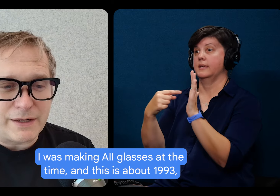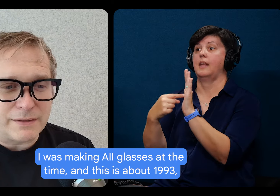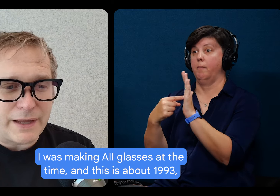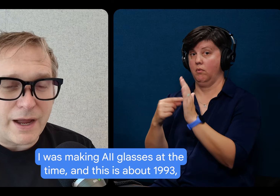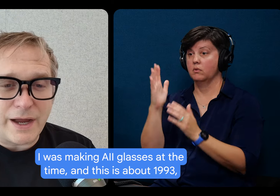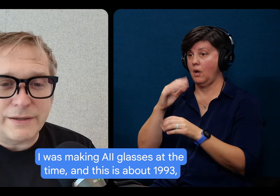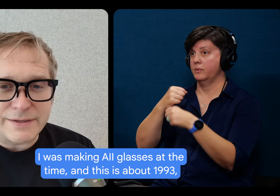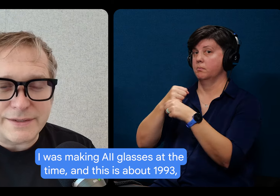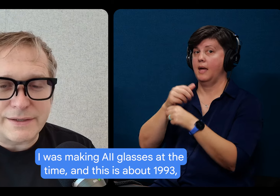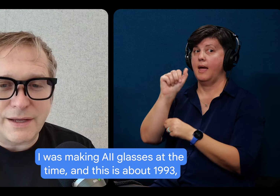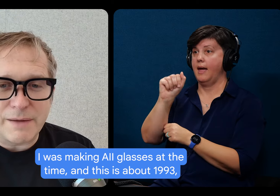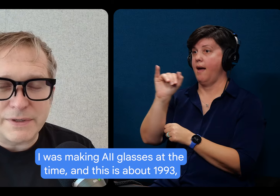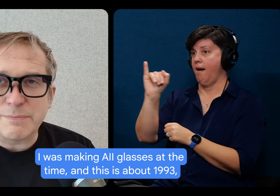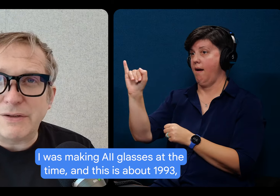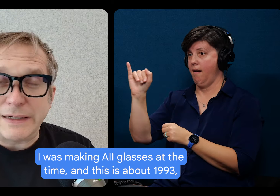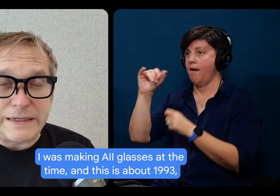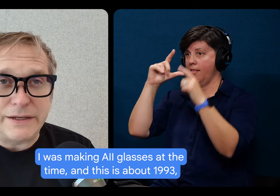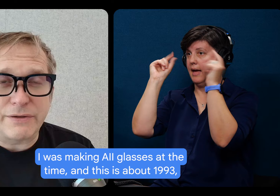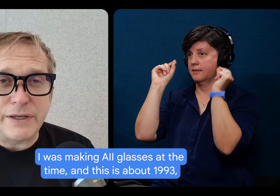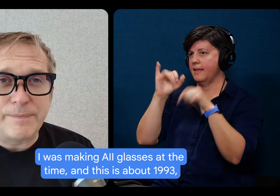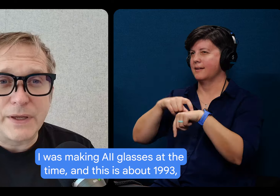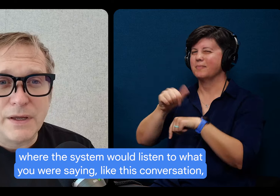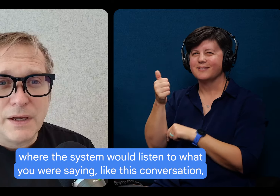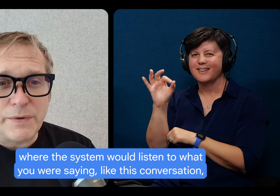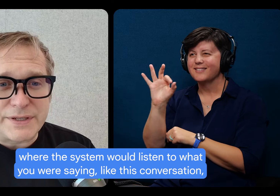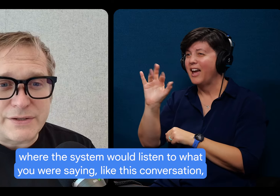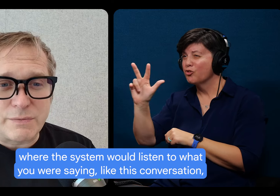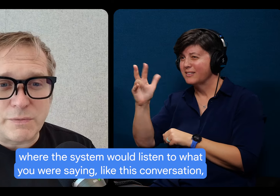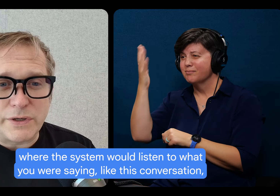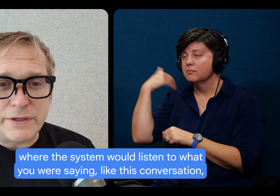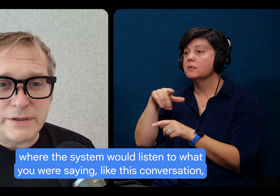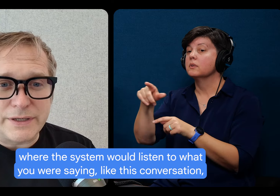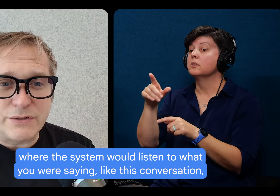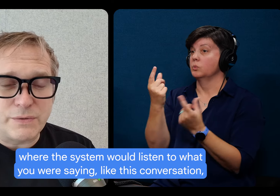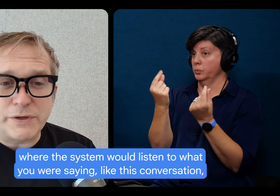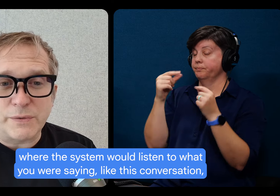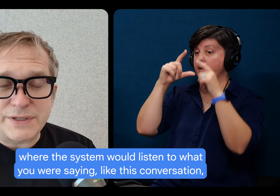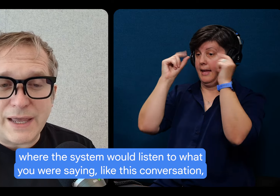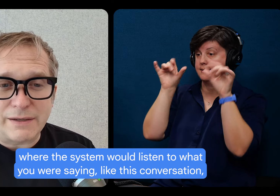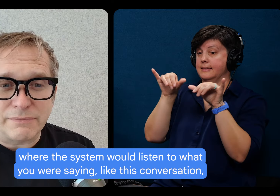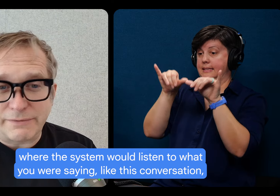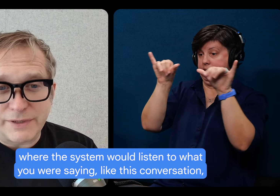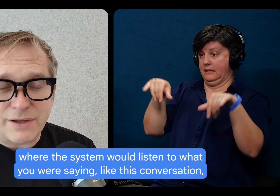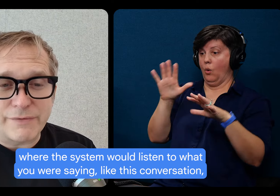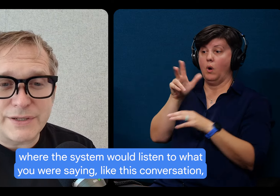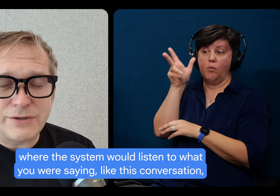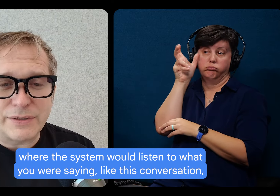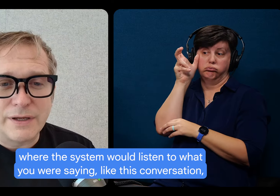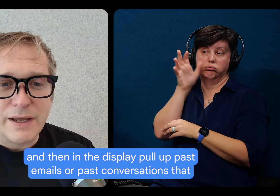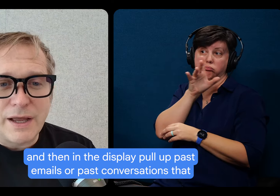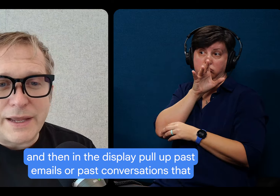I was making AI eyeglasses at the time, and this was about 1993, where the system would listen to what you were saying, like this